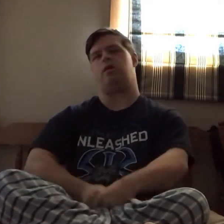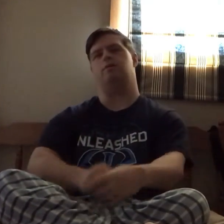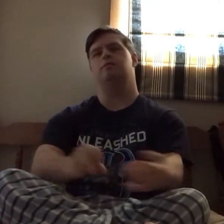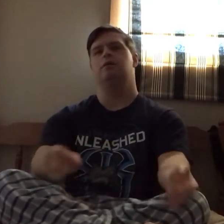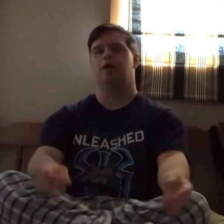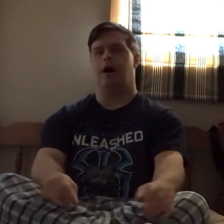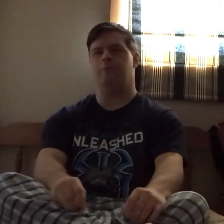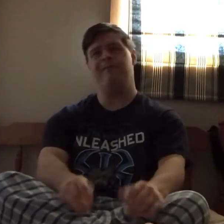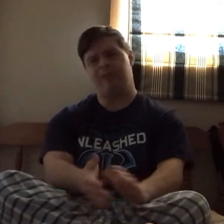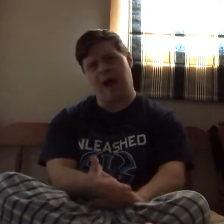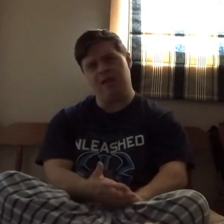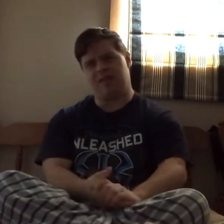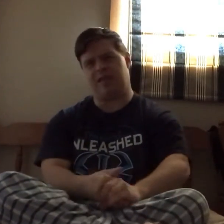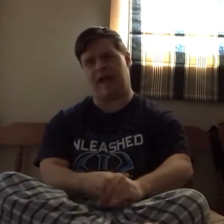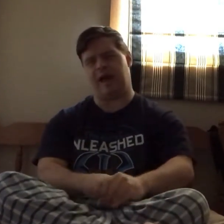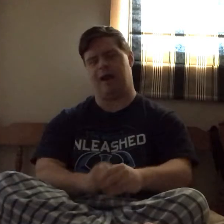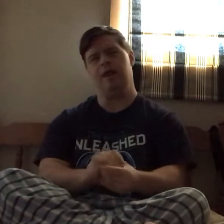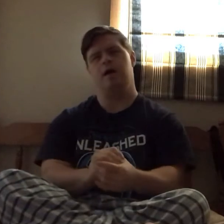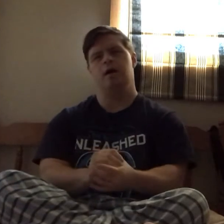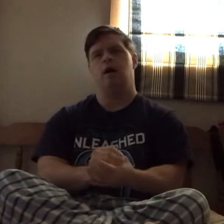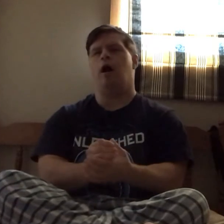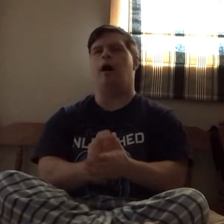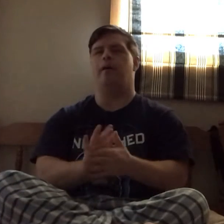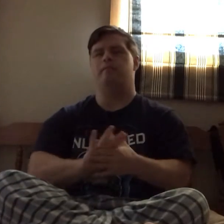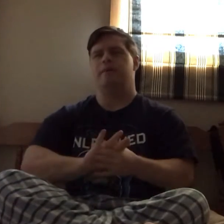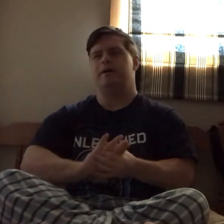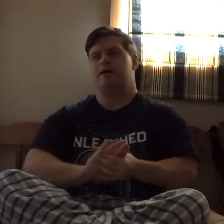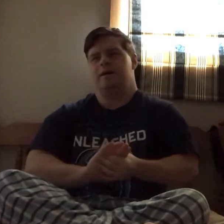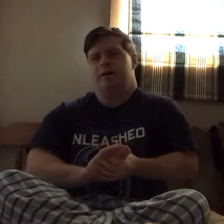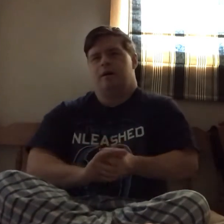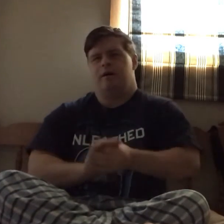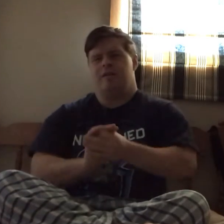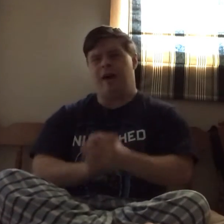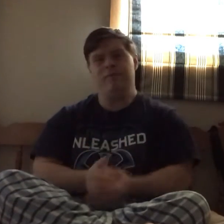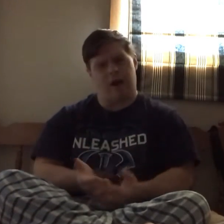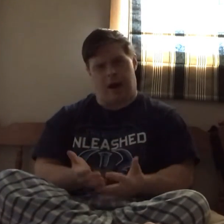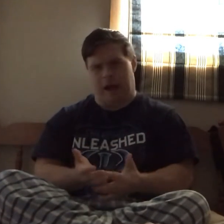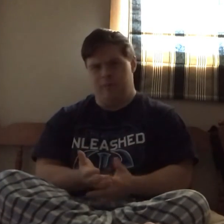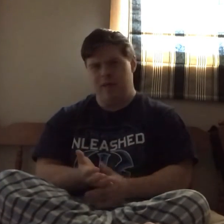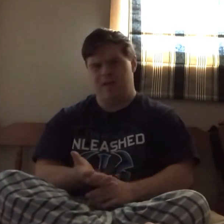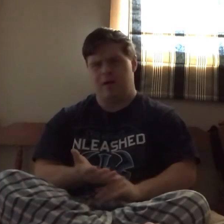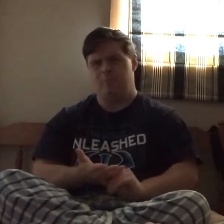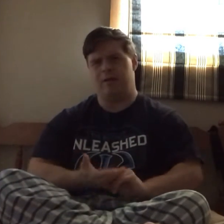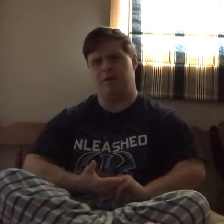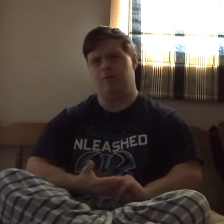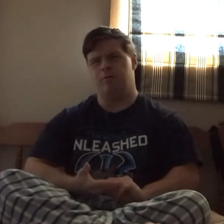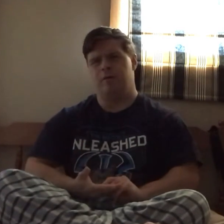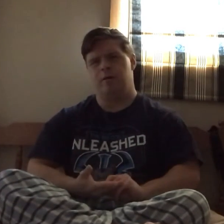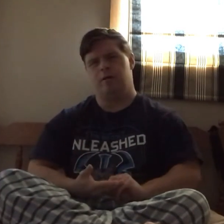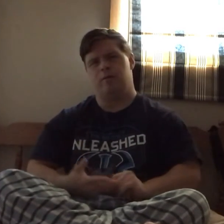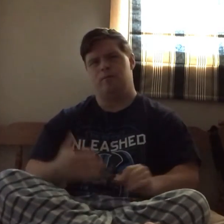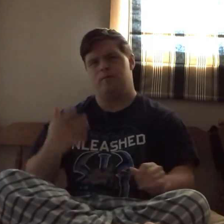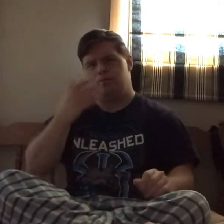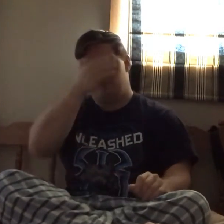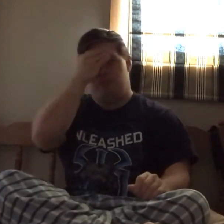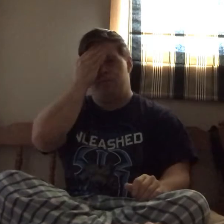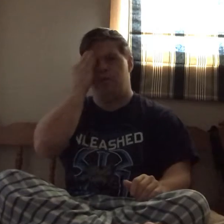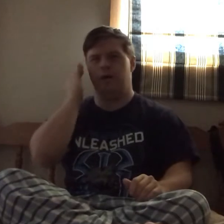With that said, um, sometimes when you put